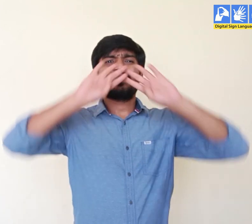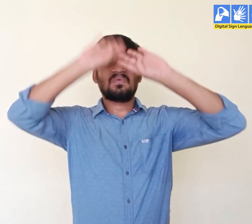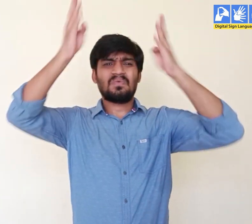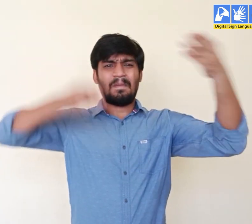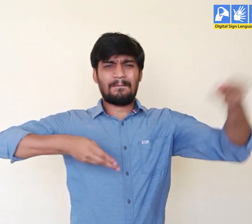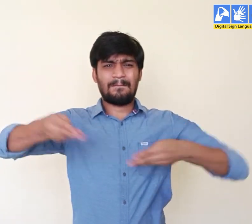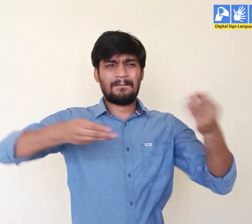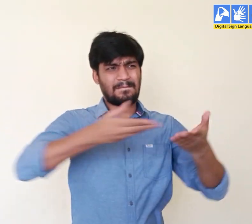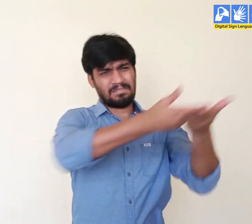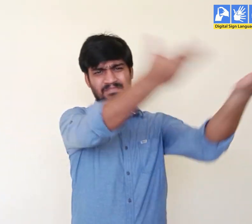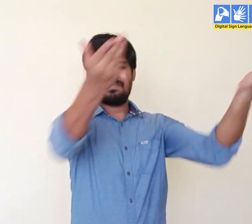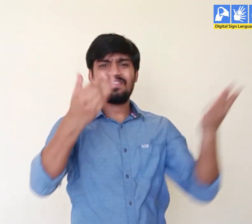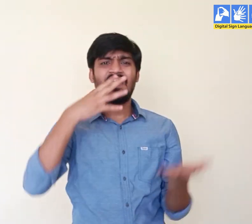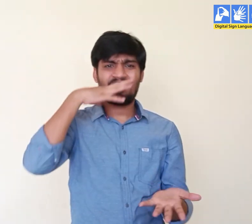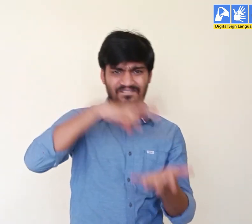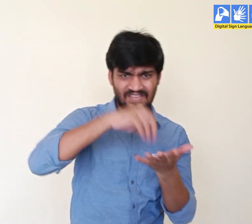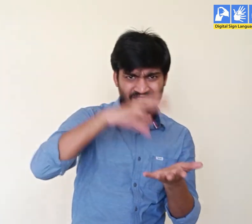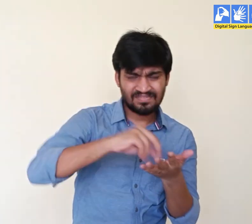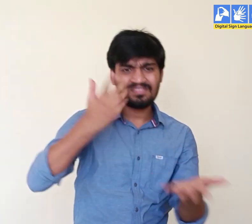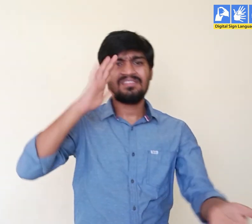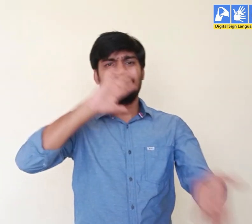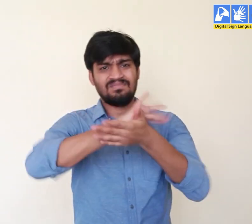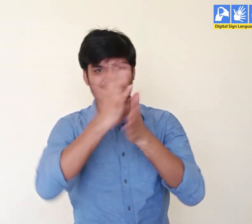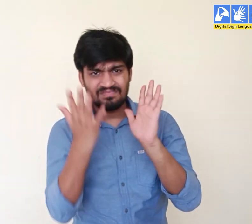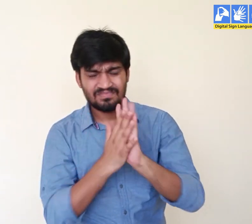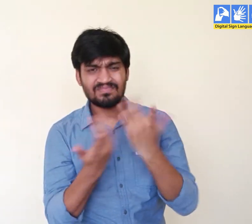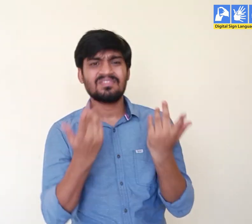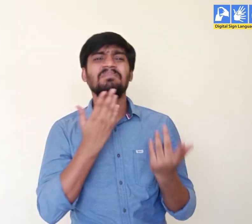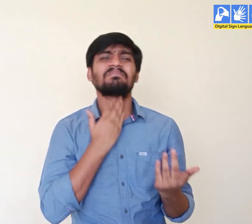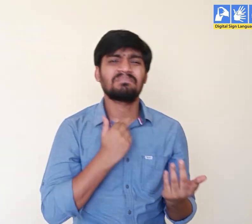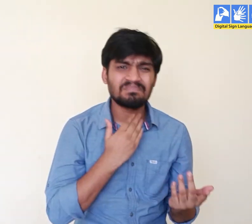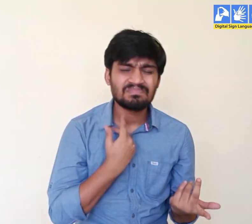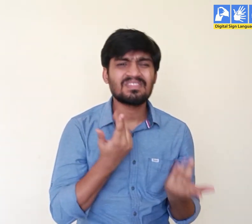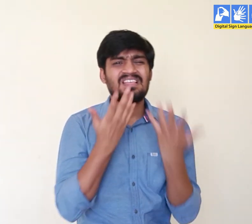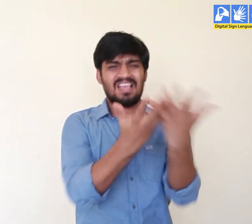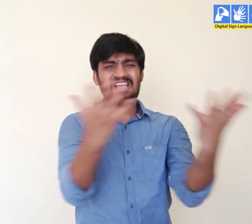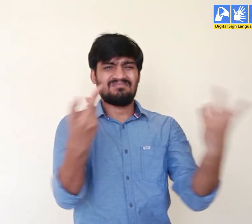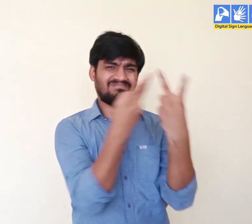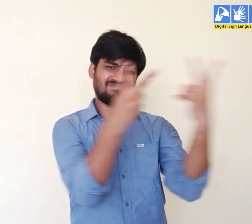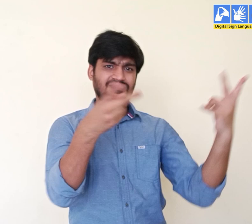In the market shop owners goods like rice, wheat, sugar etc. would finish up.